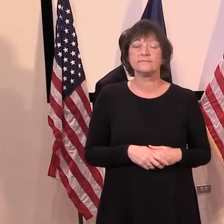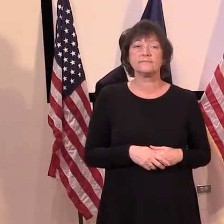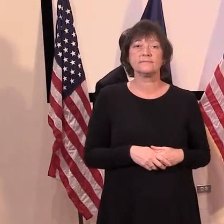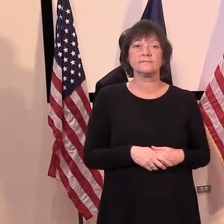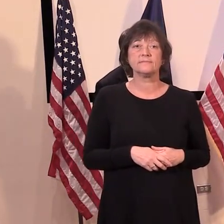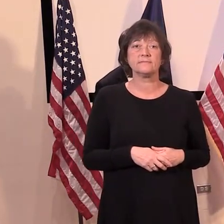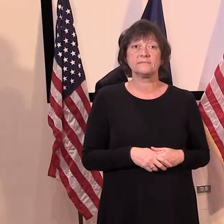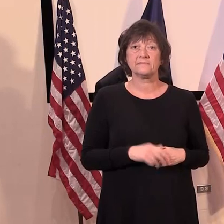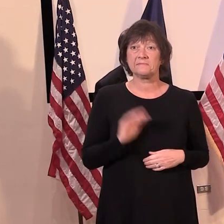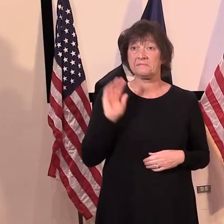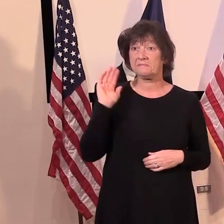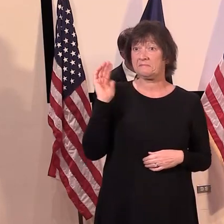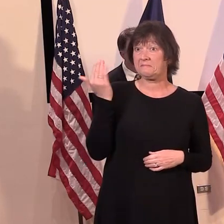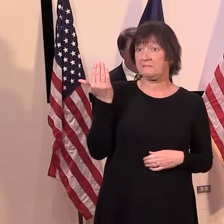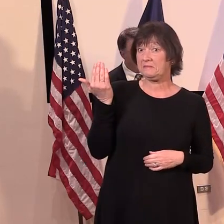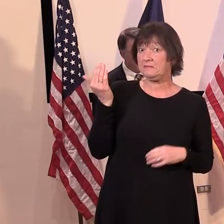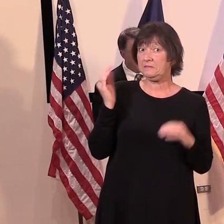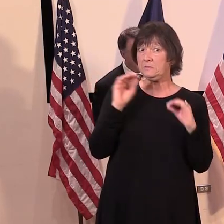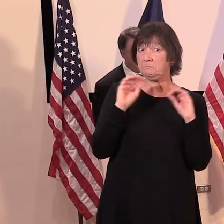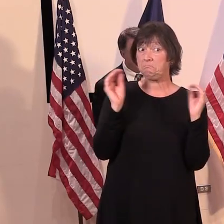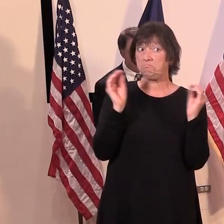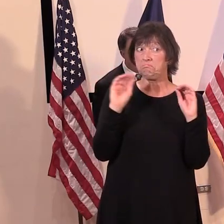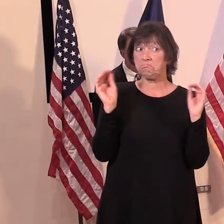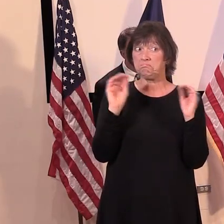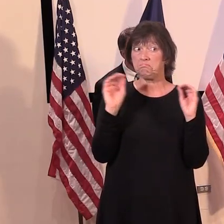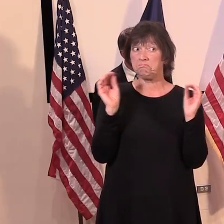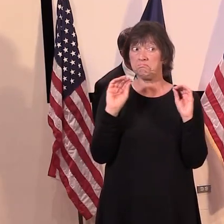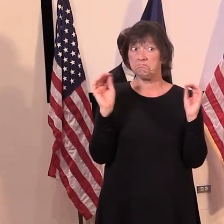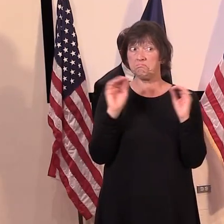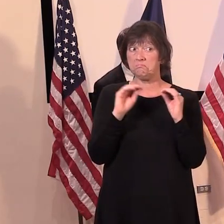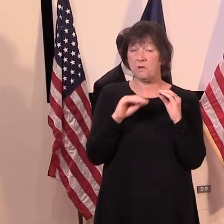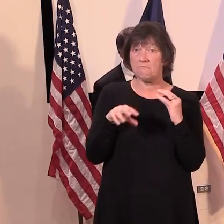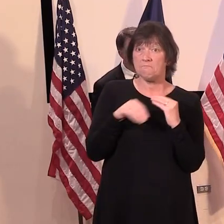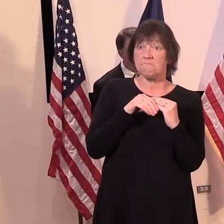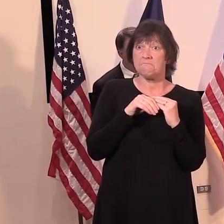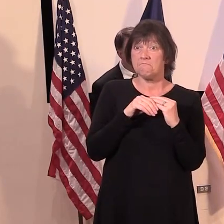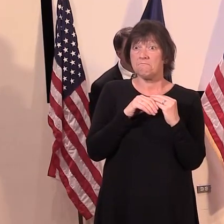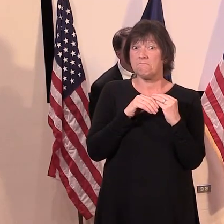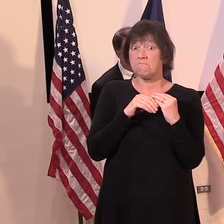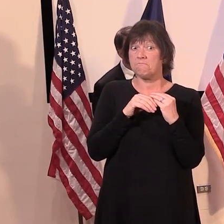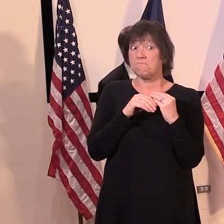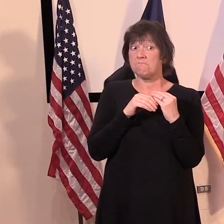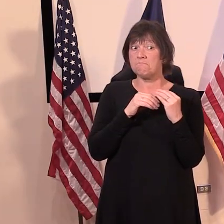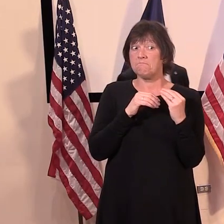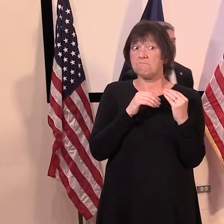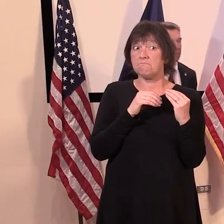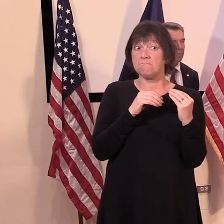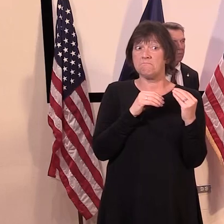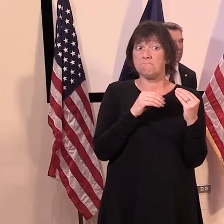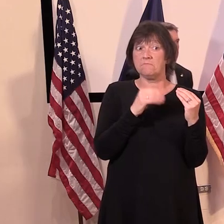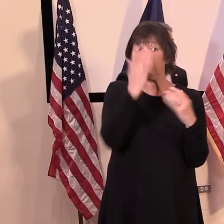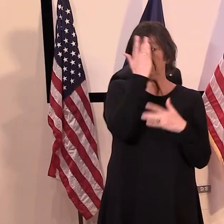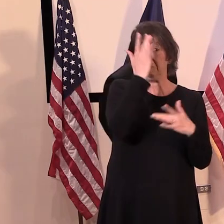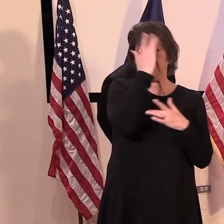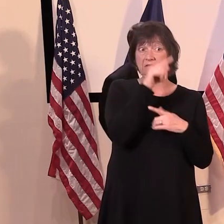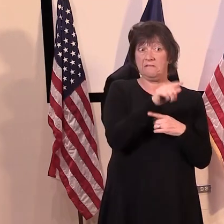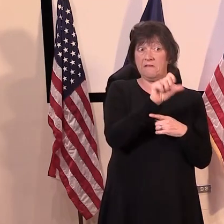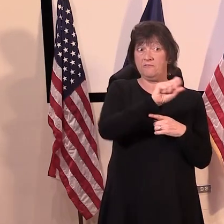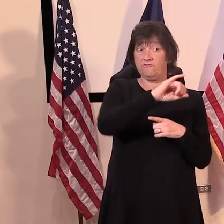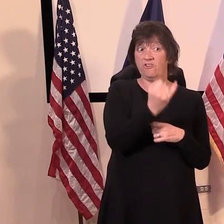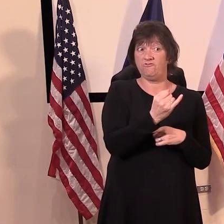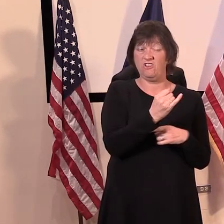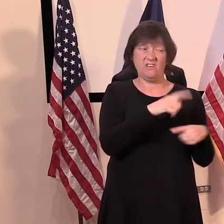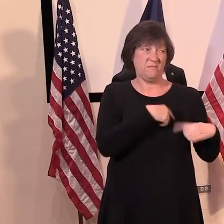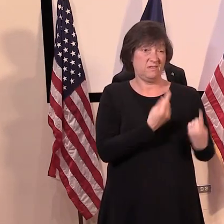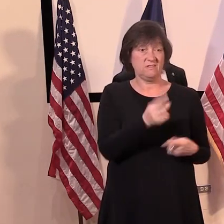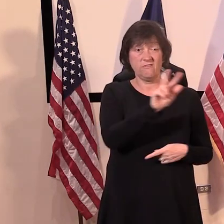um, inmates come to the St. Johnsbury facility, um, beyond the 33, uh, almost, you know, about